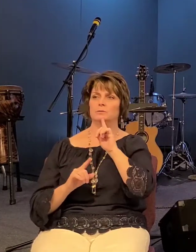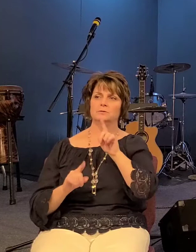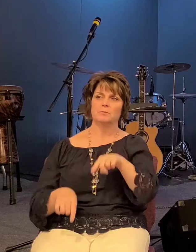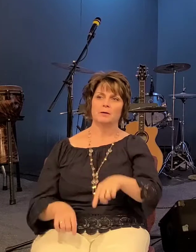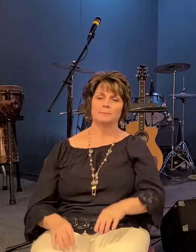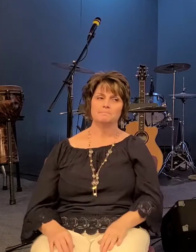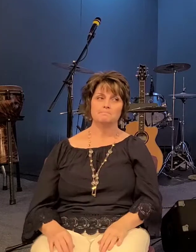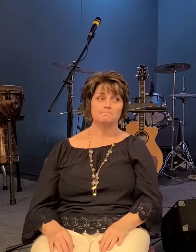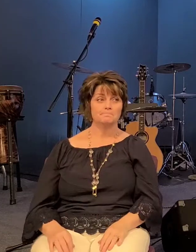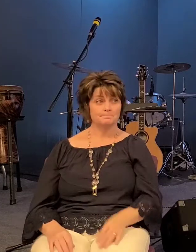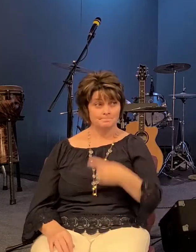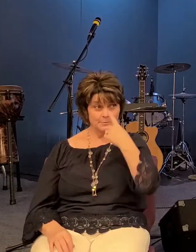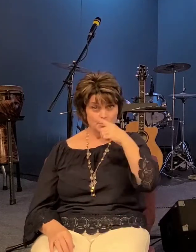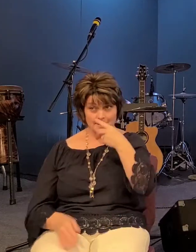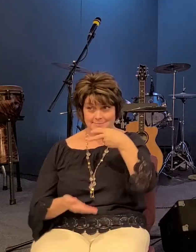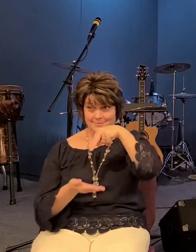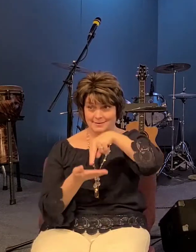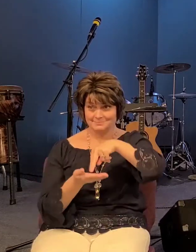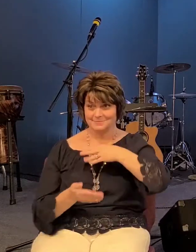can we stand together